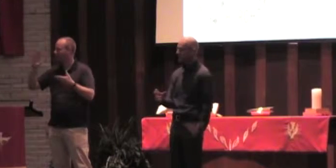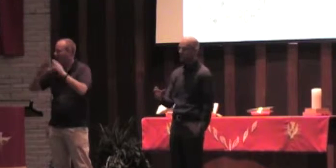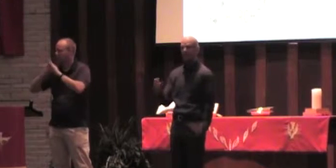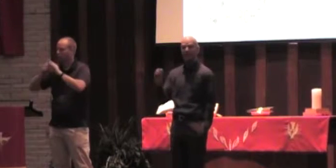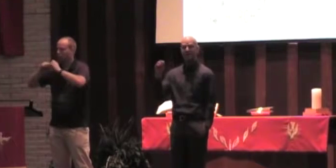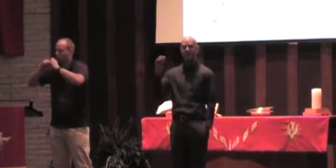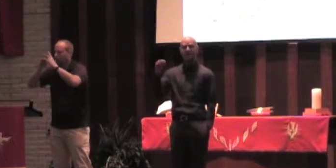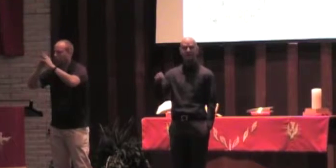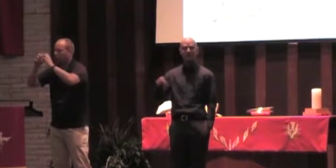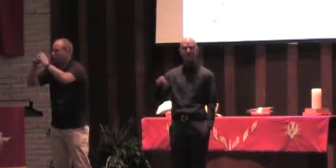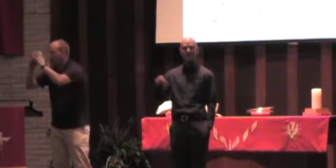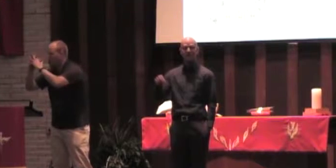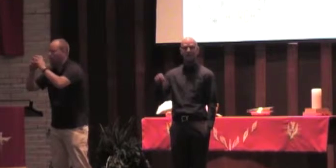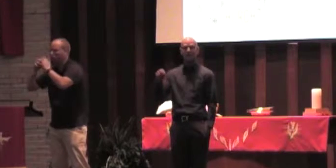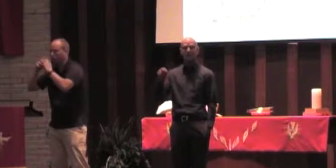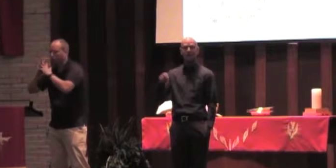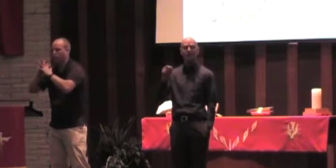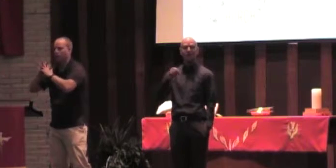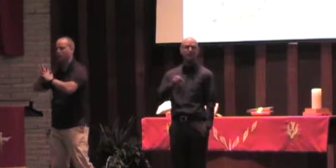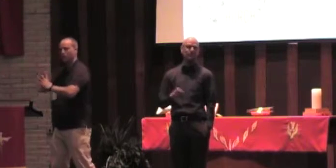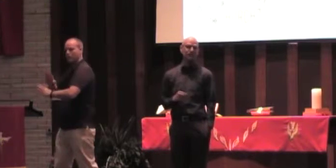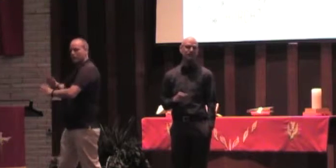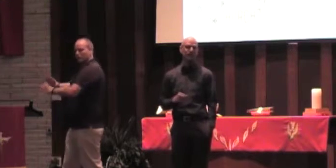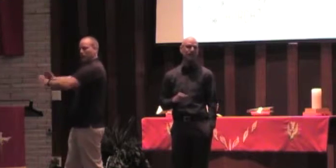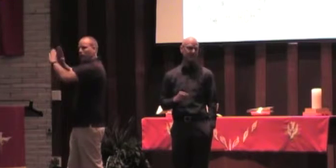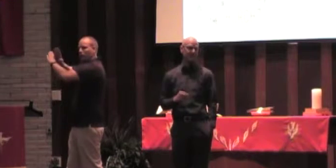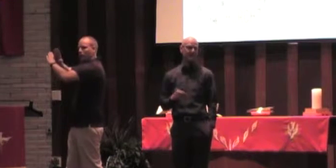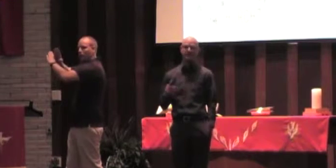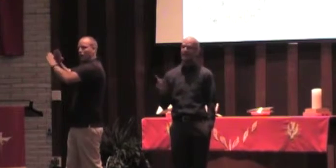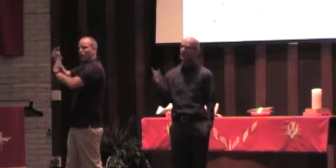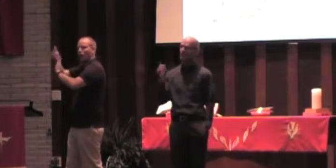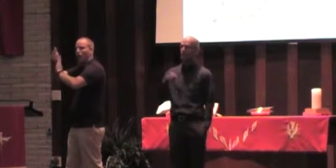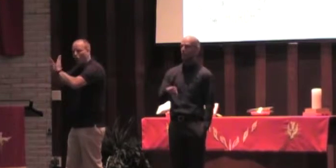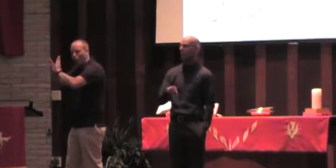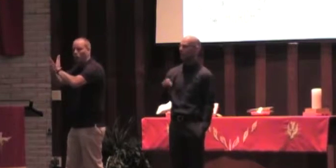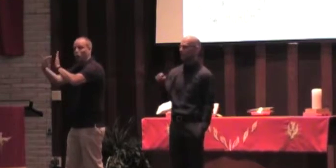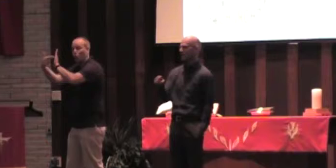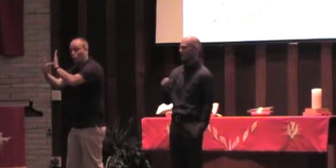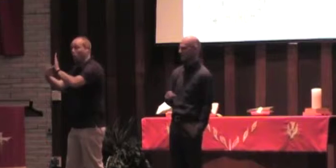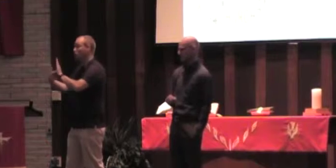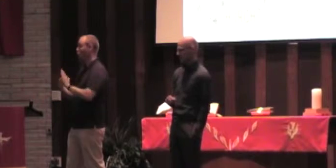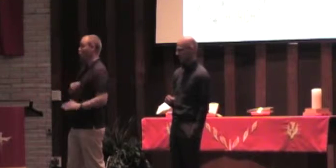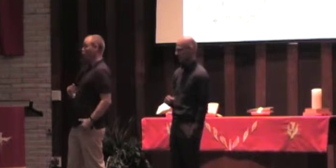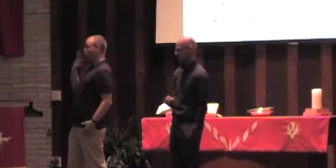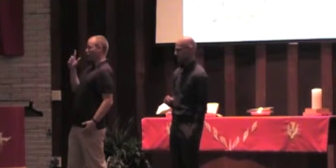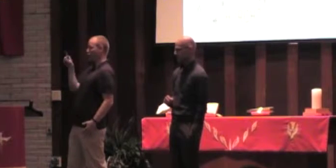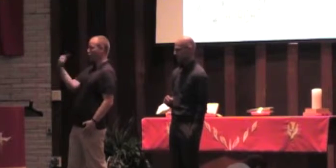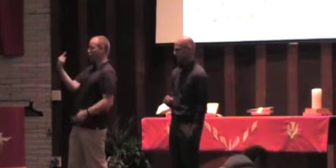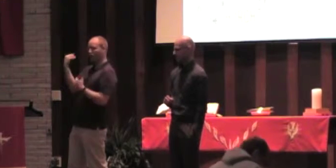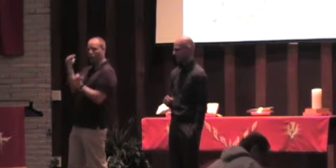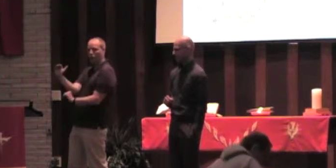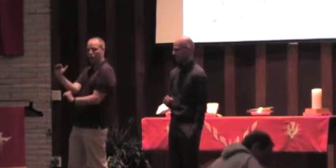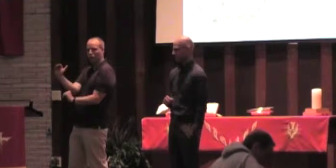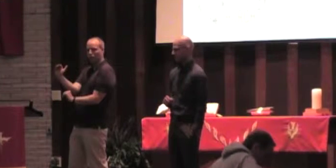that were created, they installed racially restricted covenants that said, unless you're white, you can't live here.